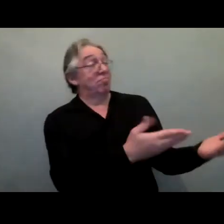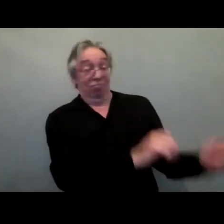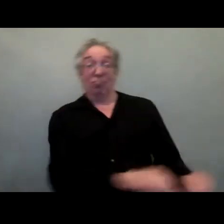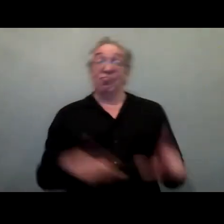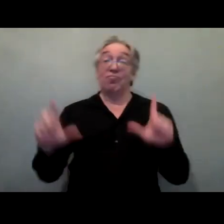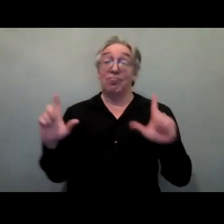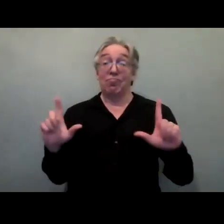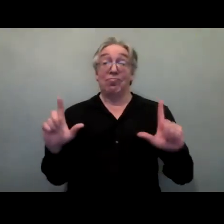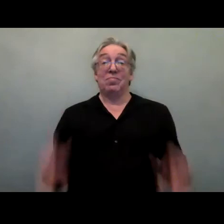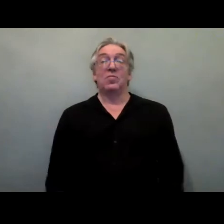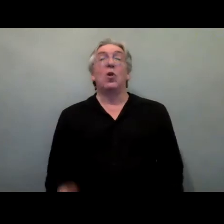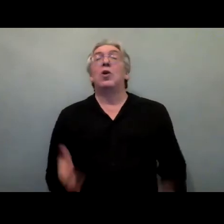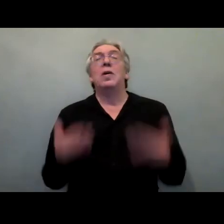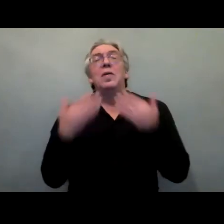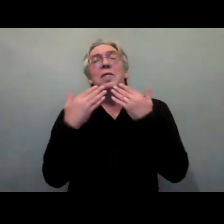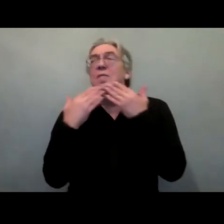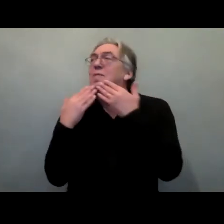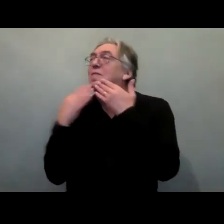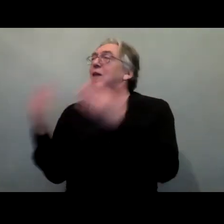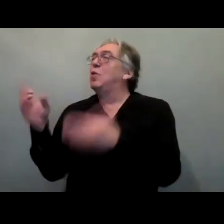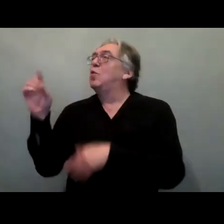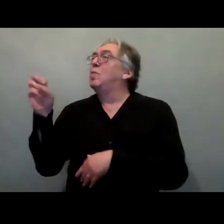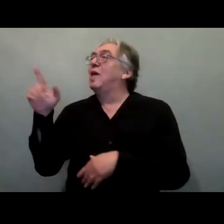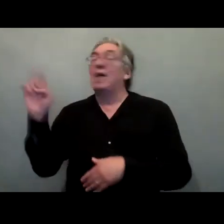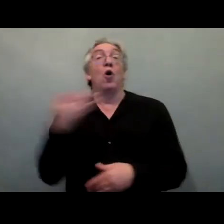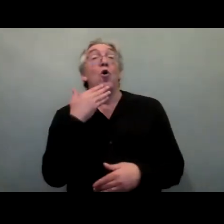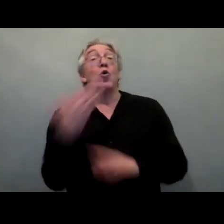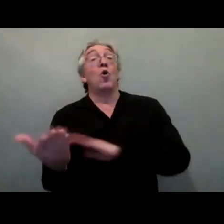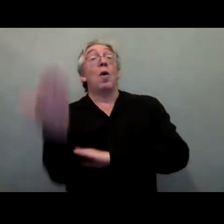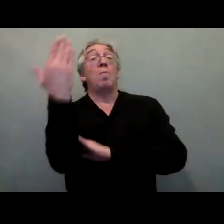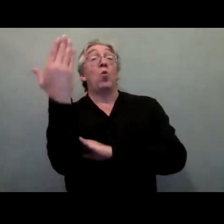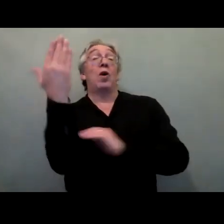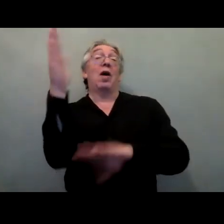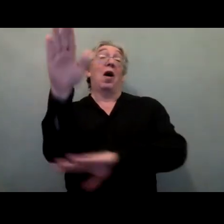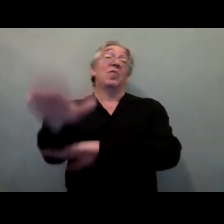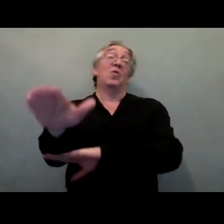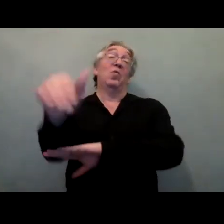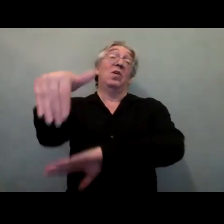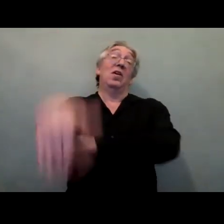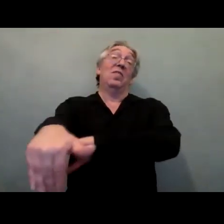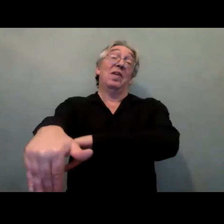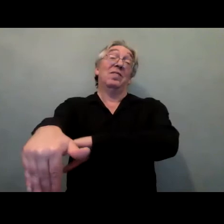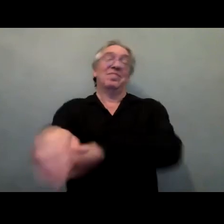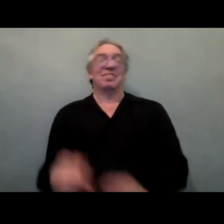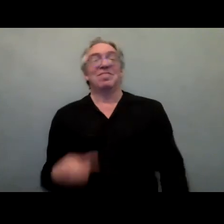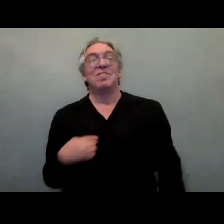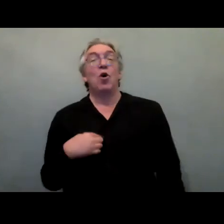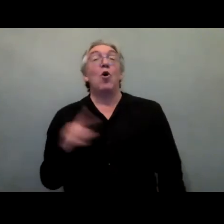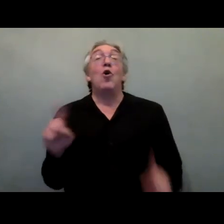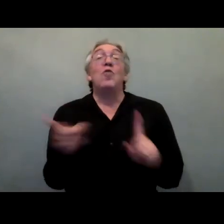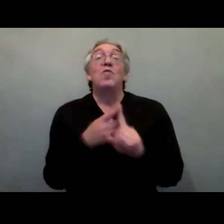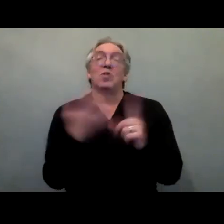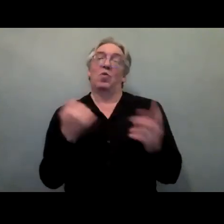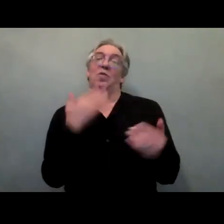Thank you so much, Dominique, and good morning, good afternoon, good evening, everyone. I want to start my intervention by thanking the organizer